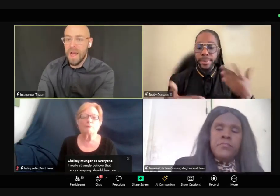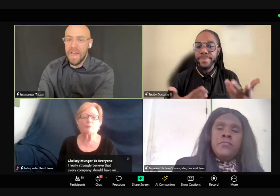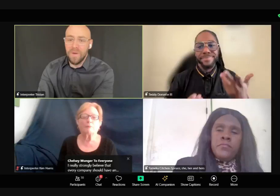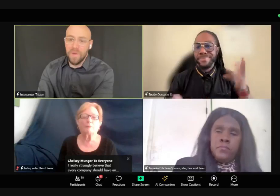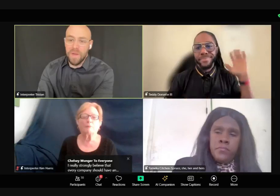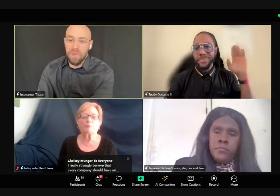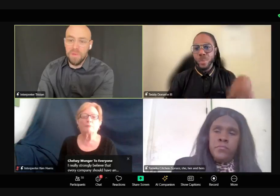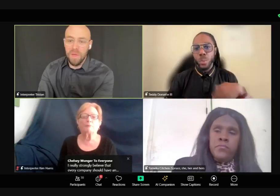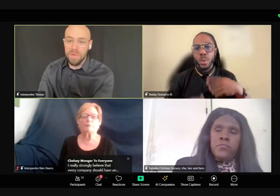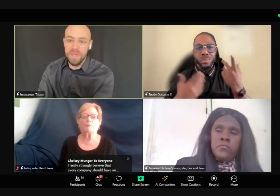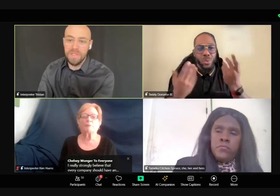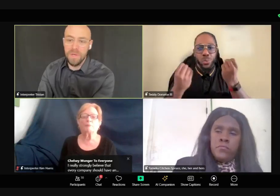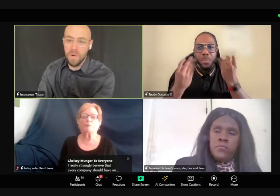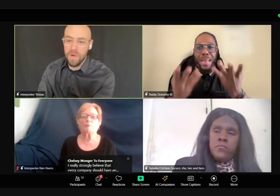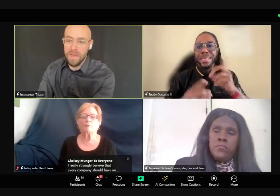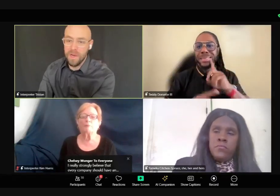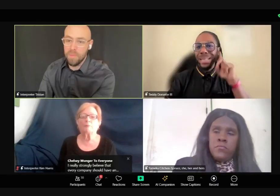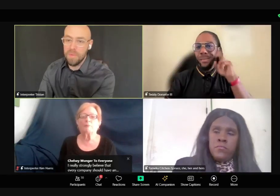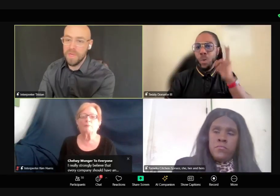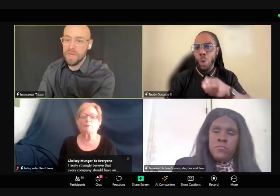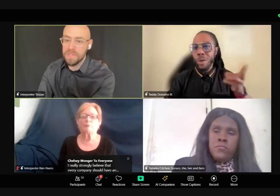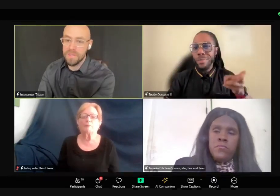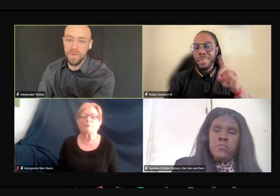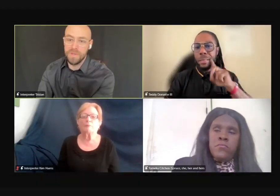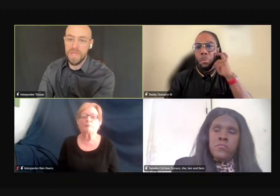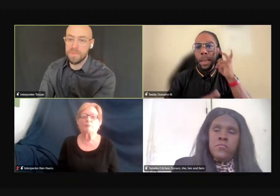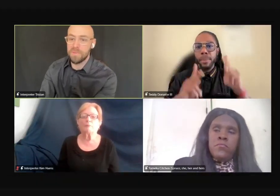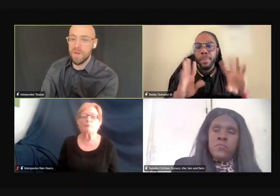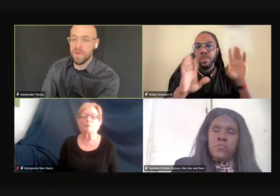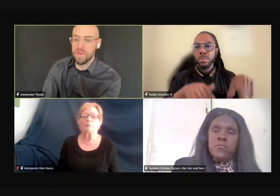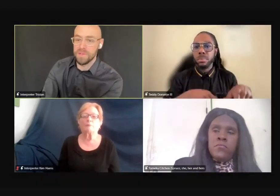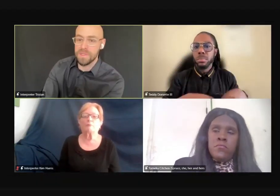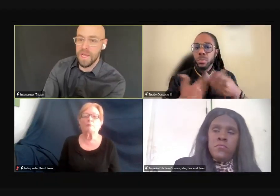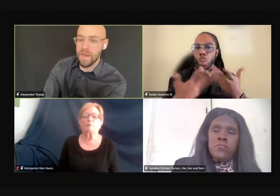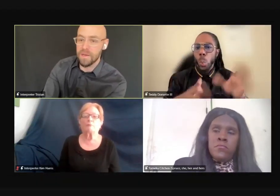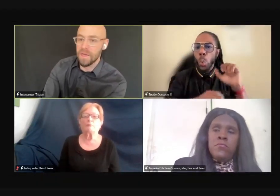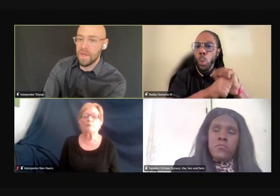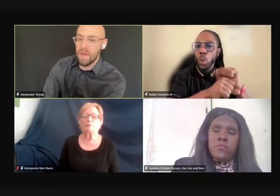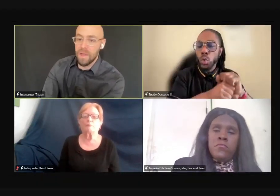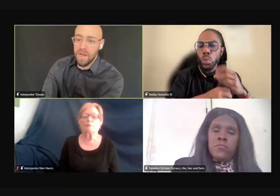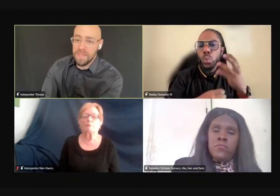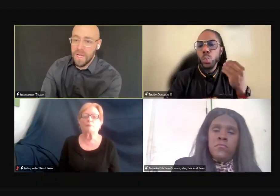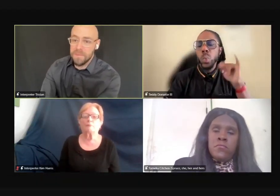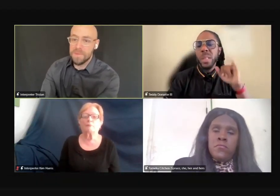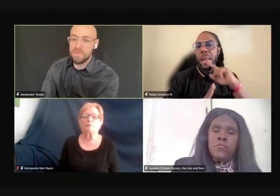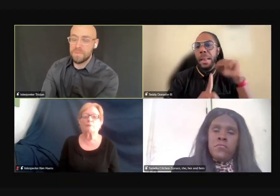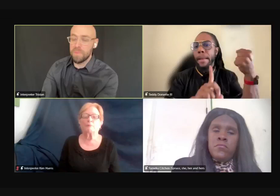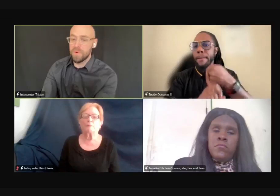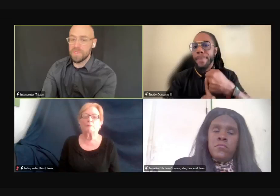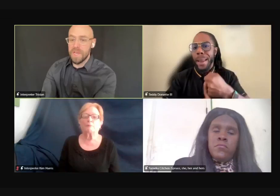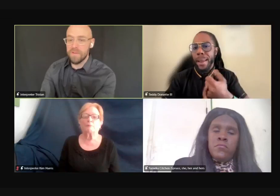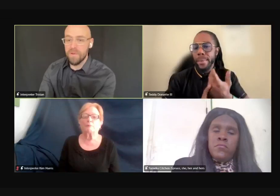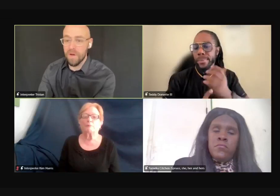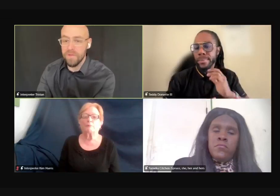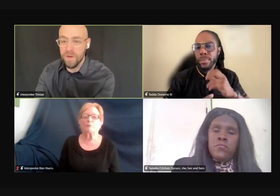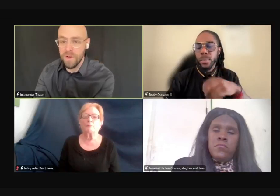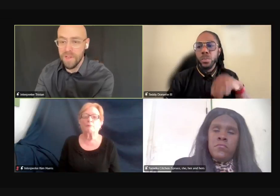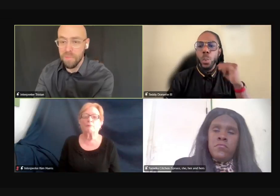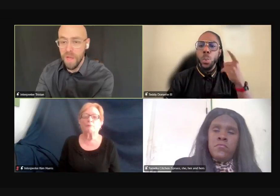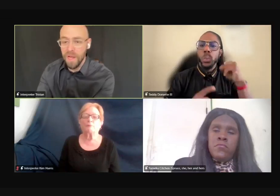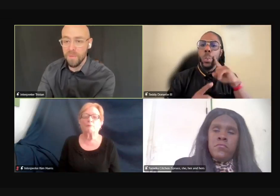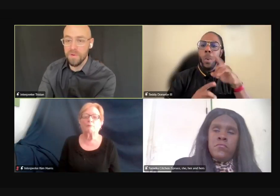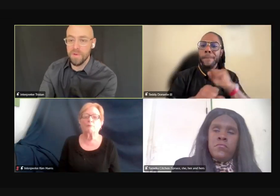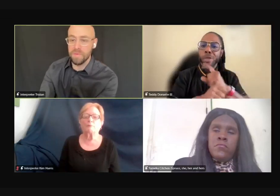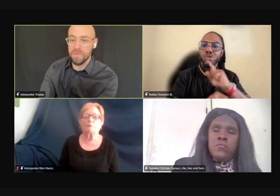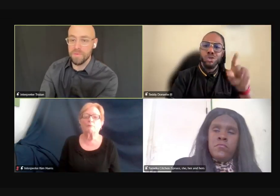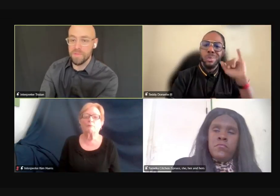that, I don't know that I would be able to continue working there because of those types of barriers. And a lot of times people who are deaf, hard of hearing